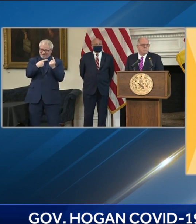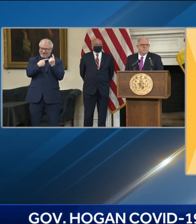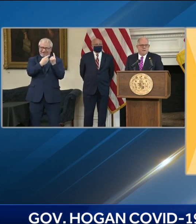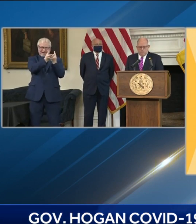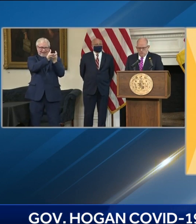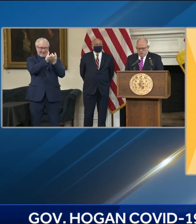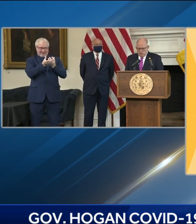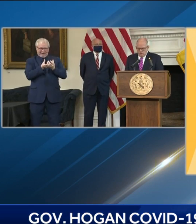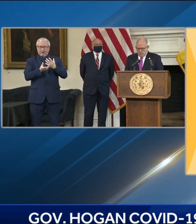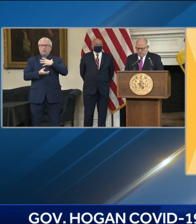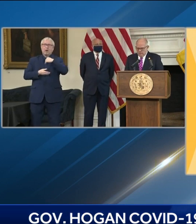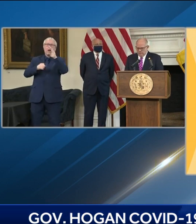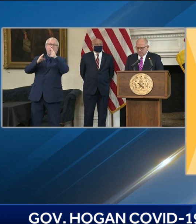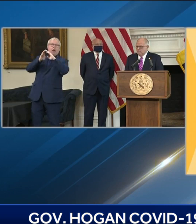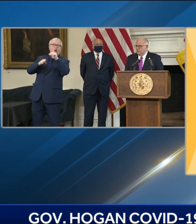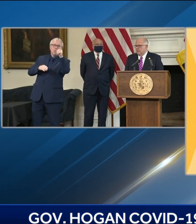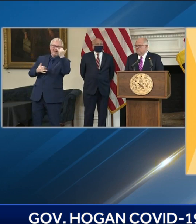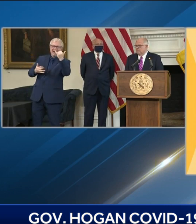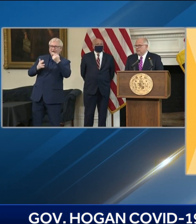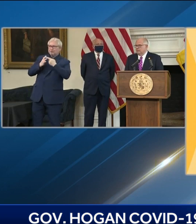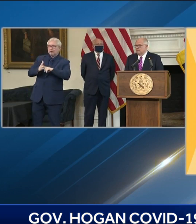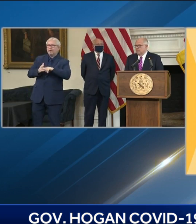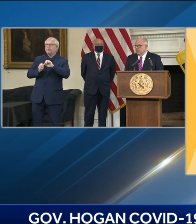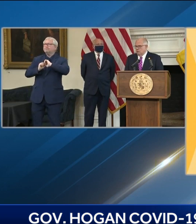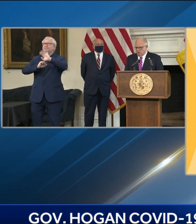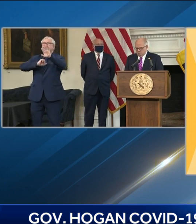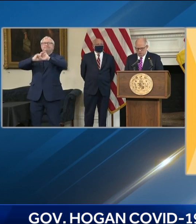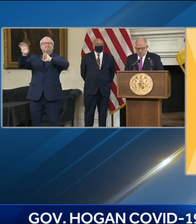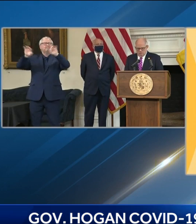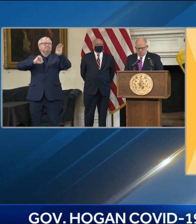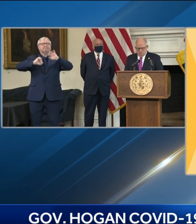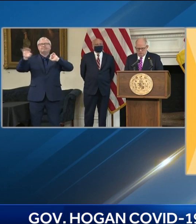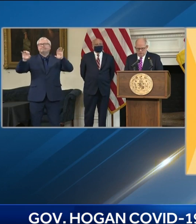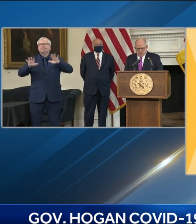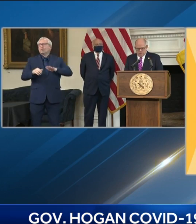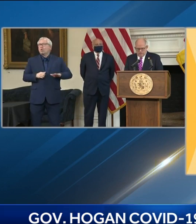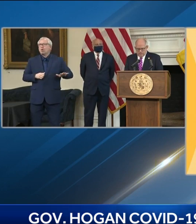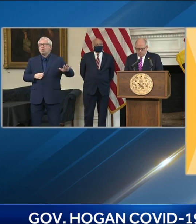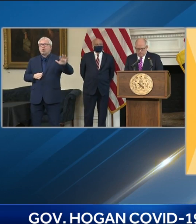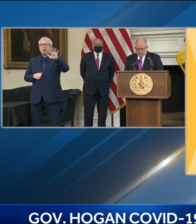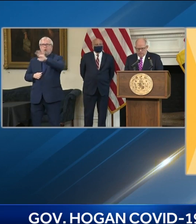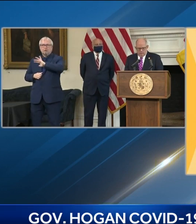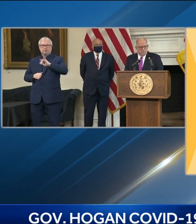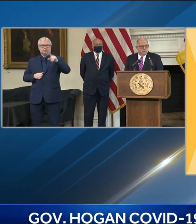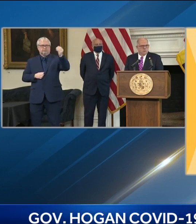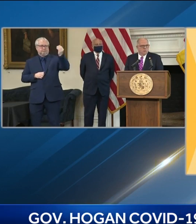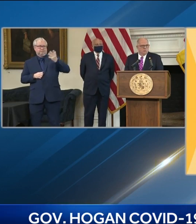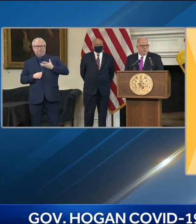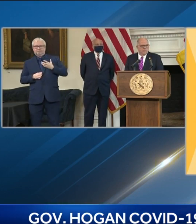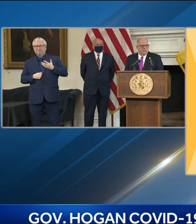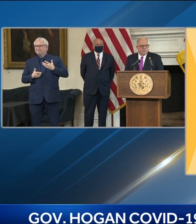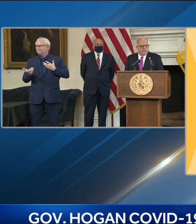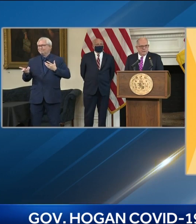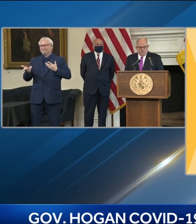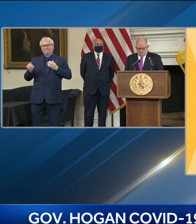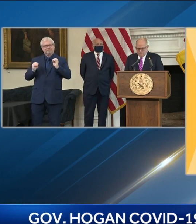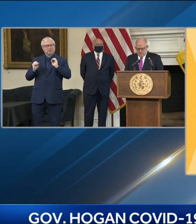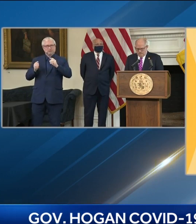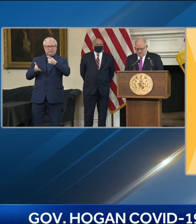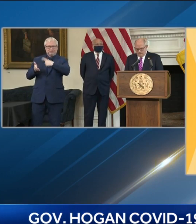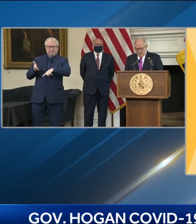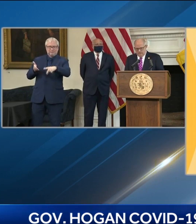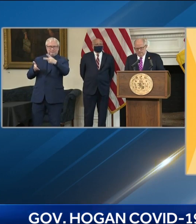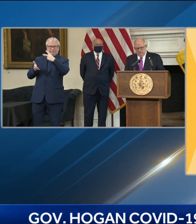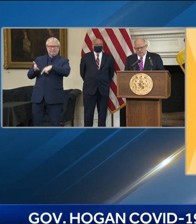us that no Johnson & Johnson vaccine at all will be shipped next week or the week after that.